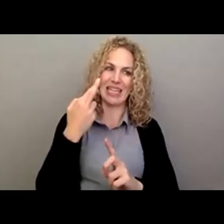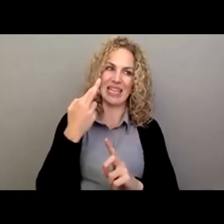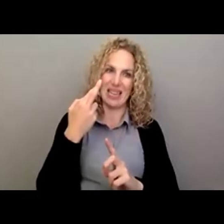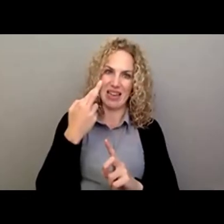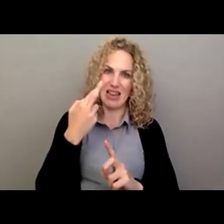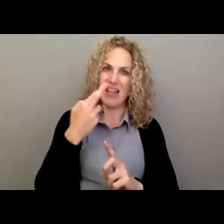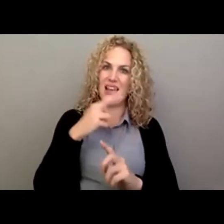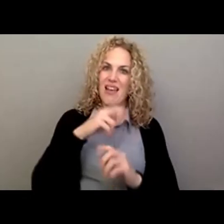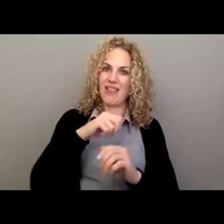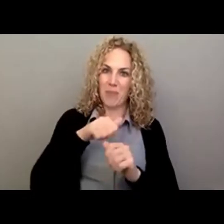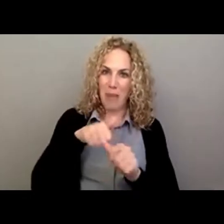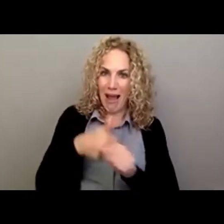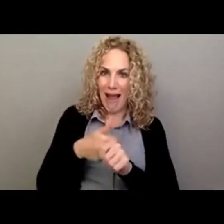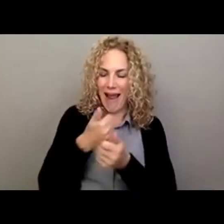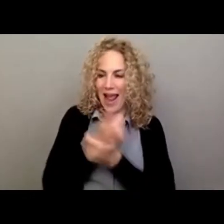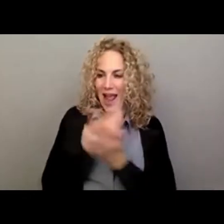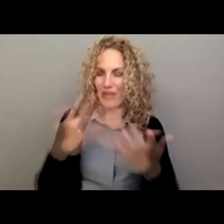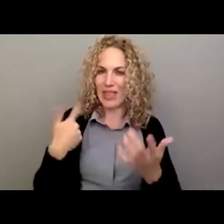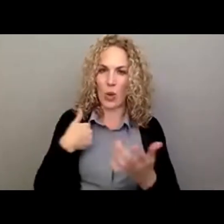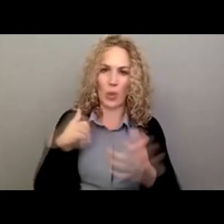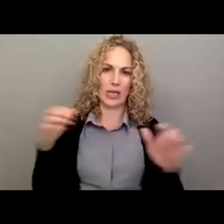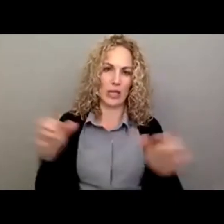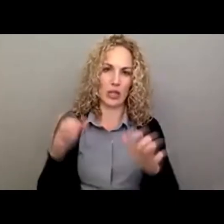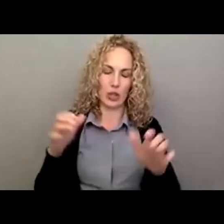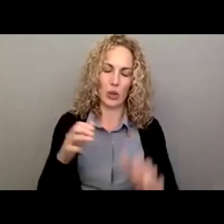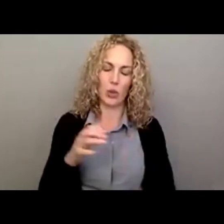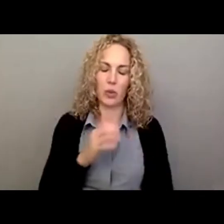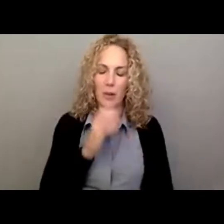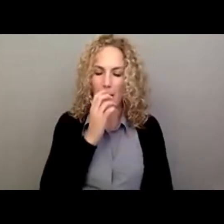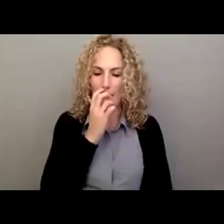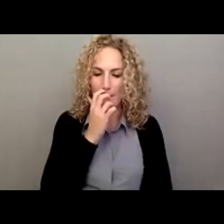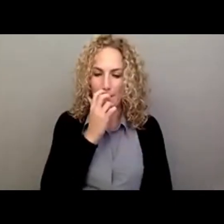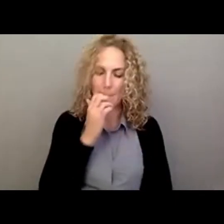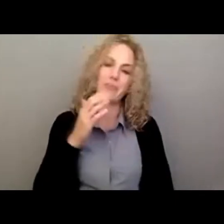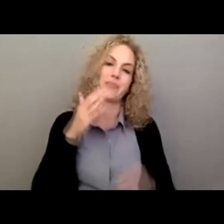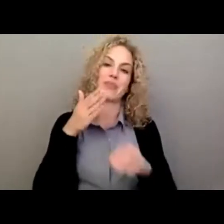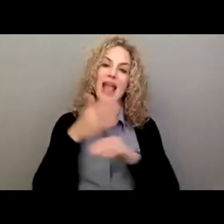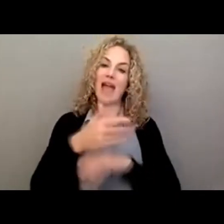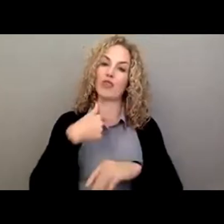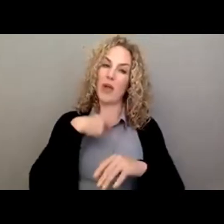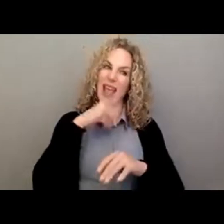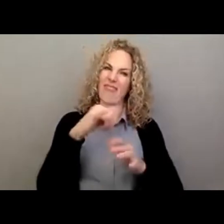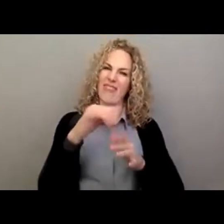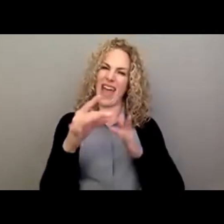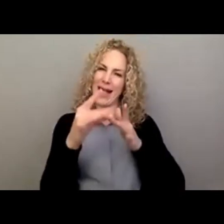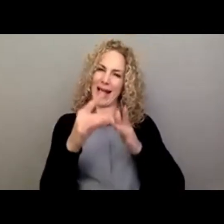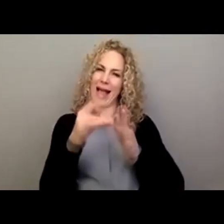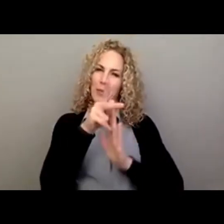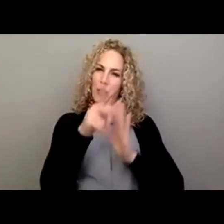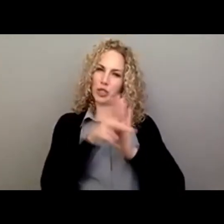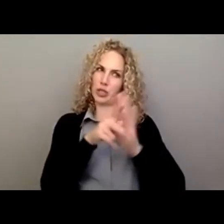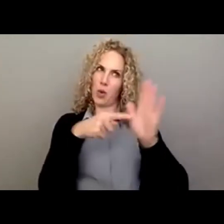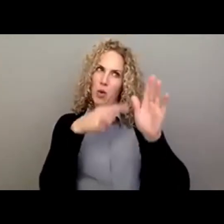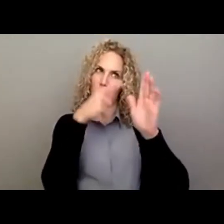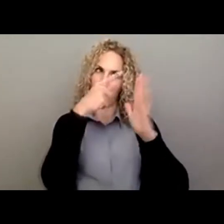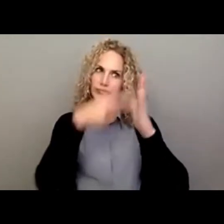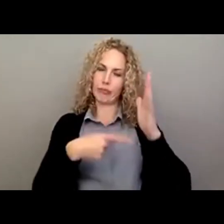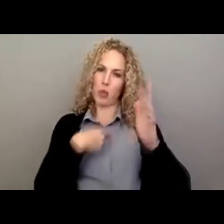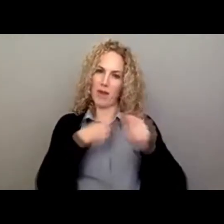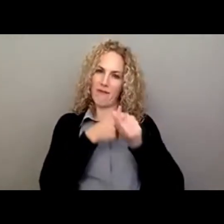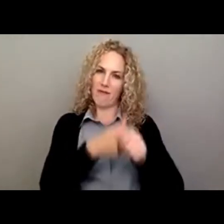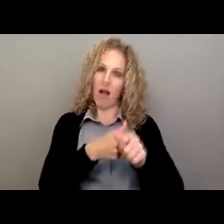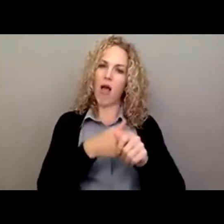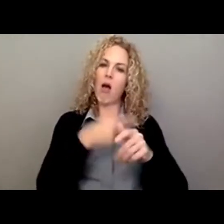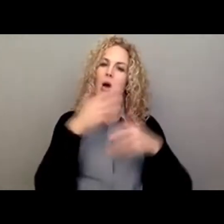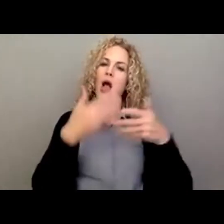behind everything that we do. So after we have that guiding principle, we created some core values. You know, what